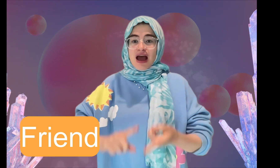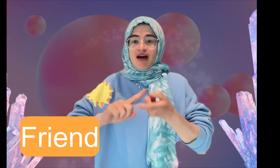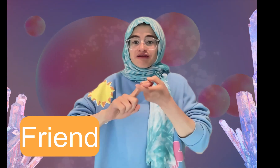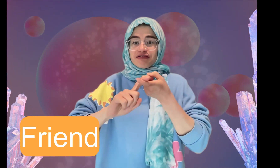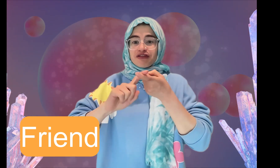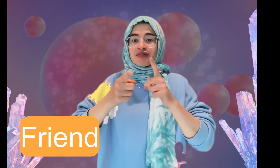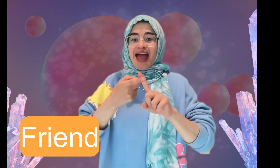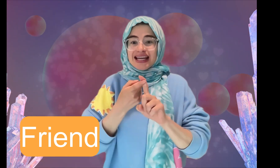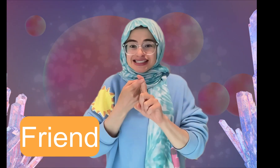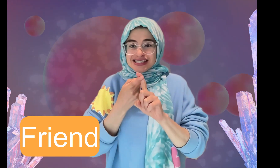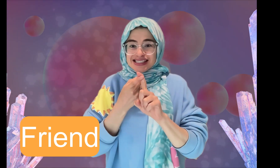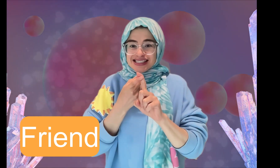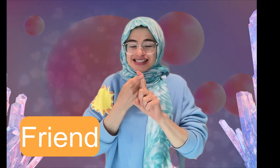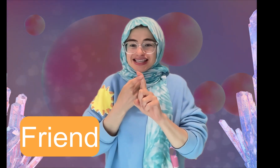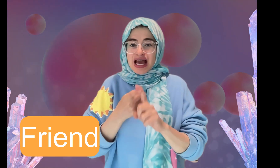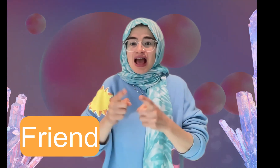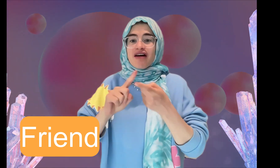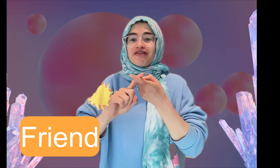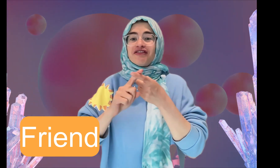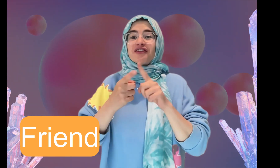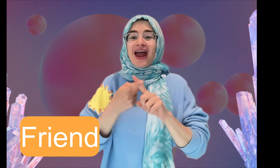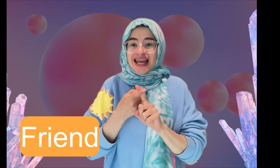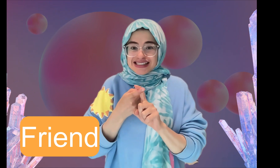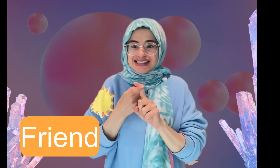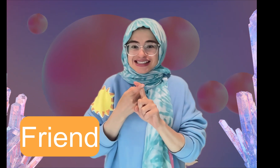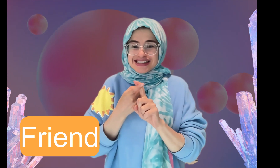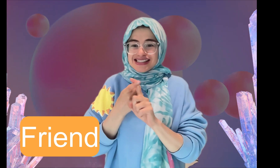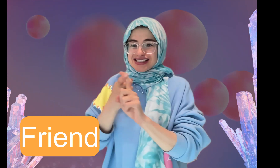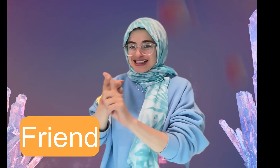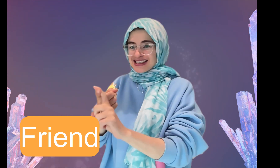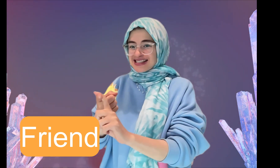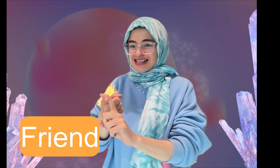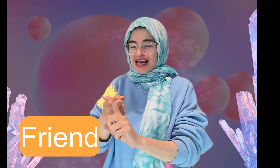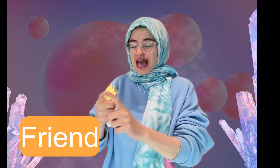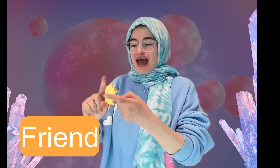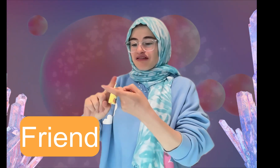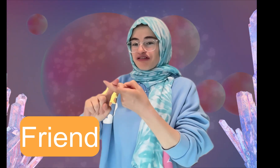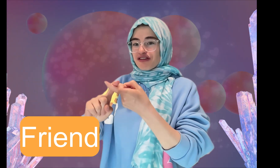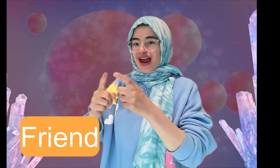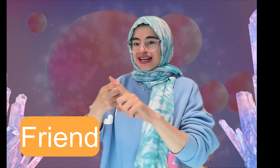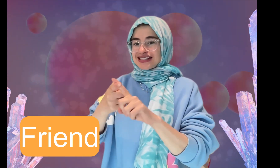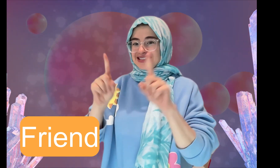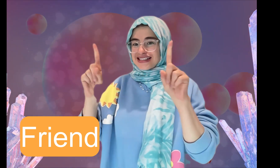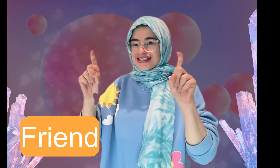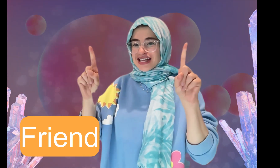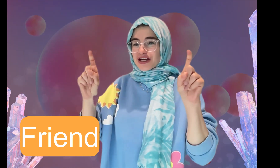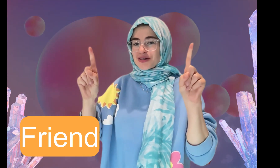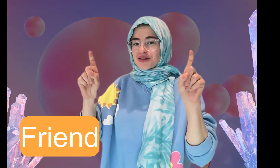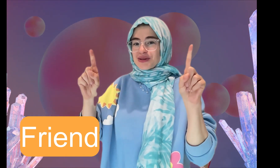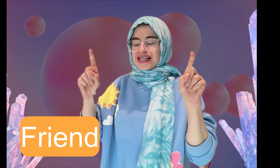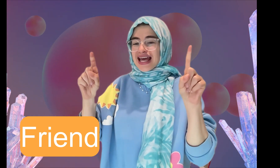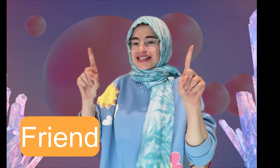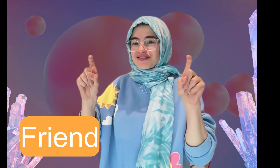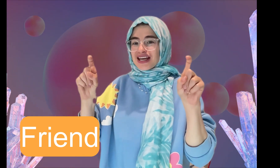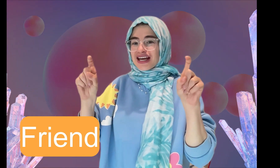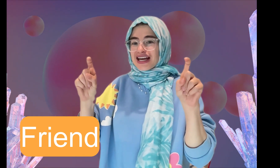friend, friend, friend. Take your two index fingers.